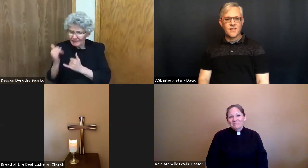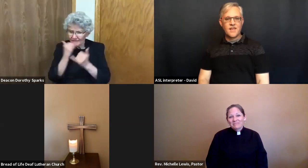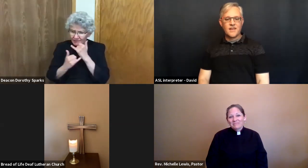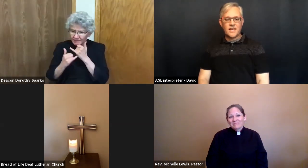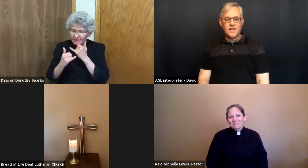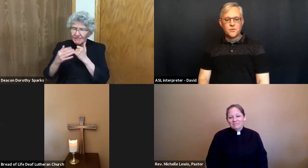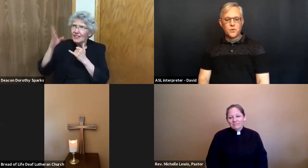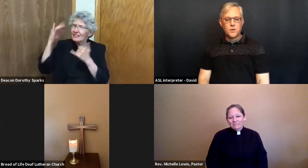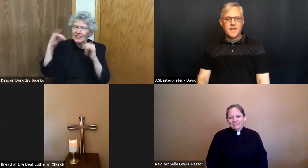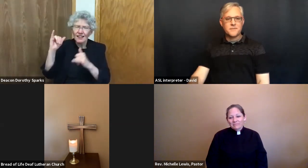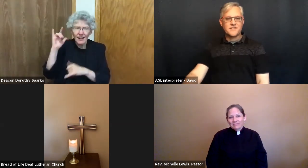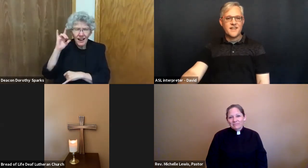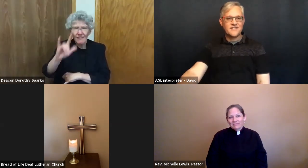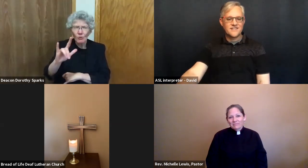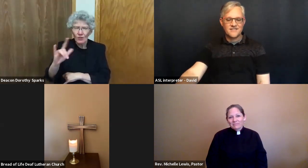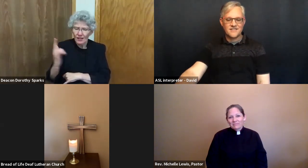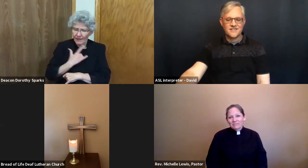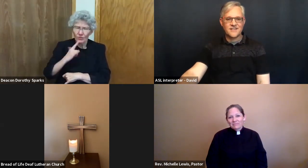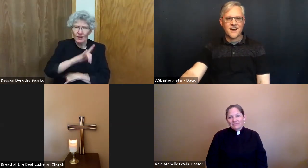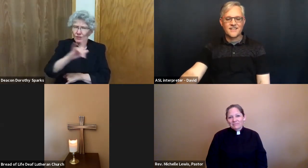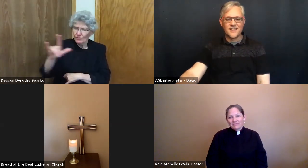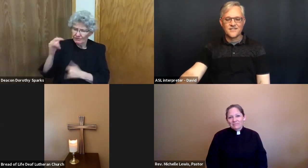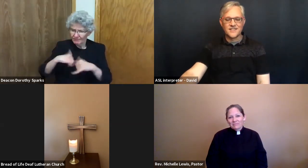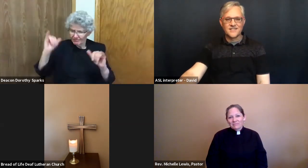even when we make mistakes God loves us